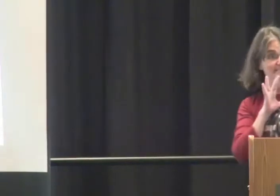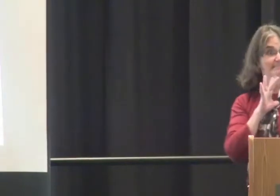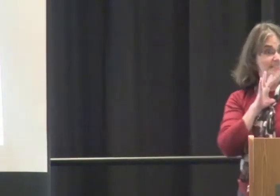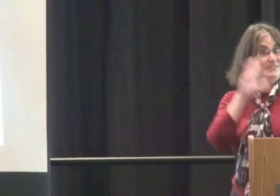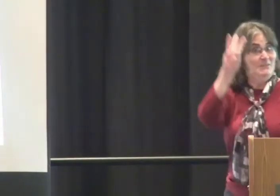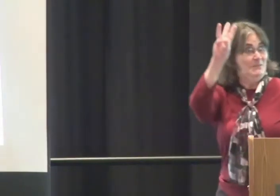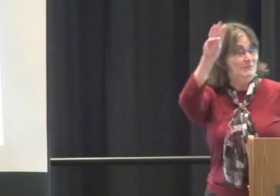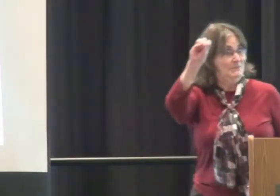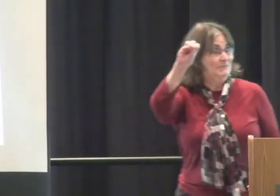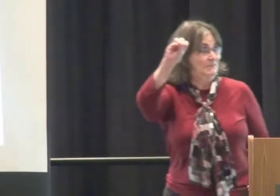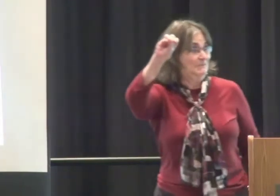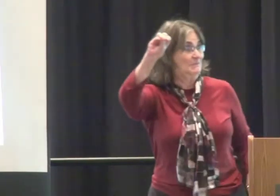Amazing, right?